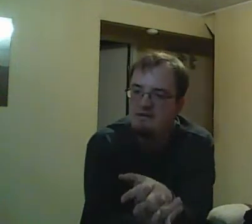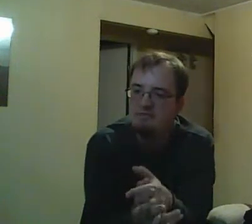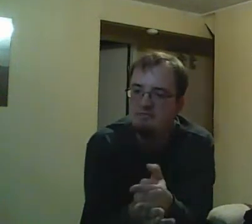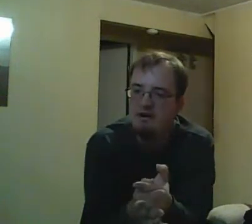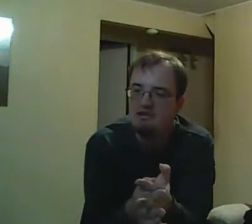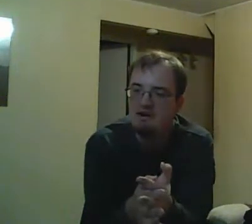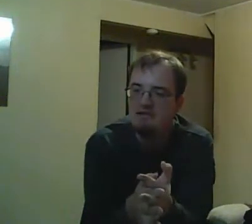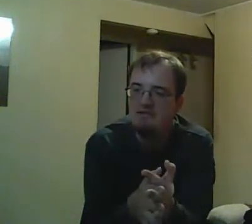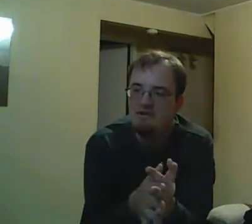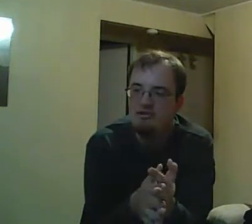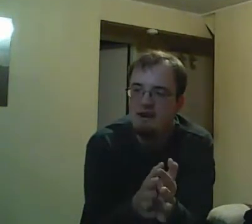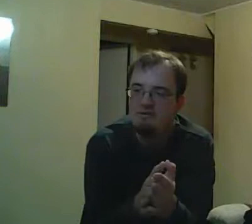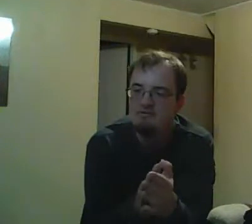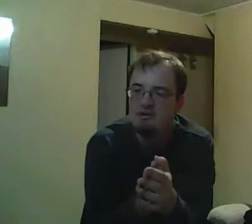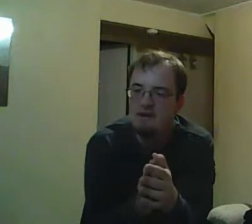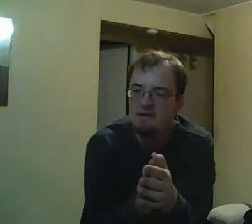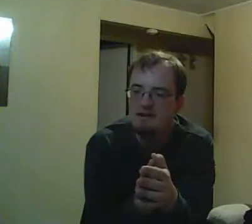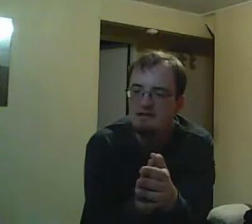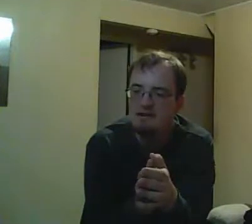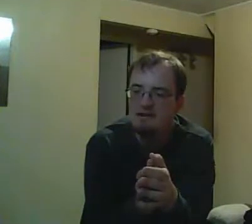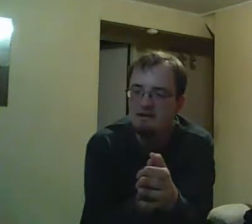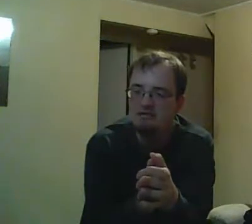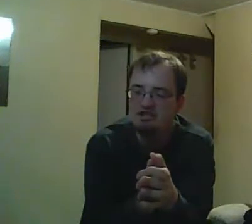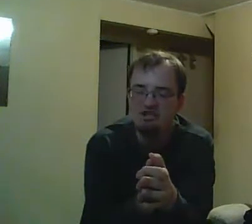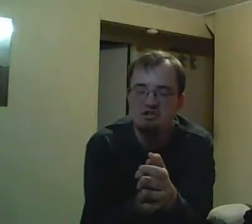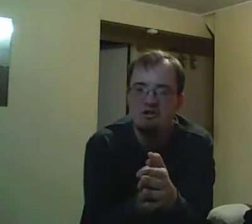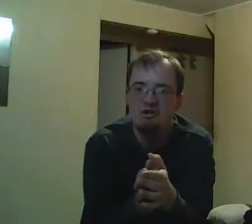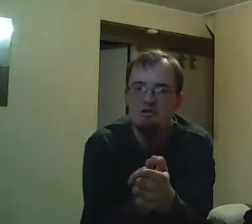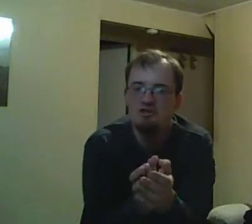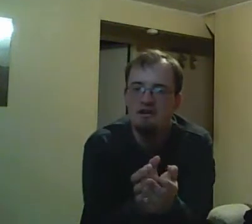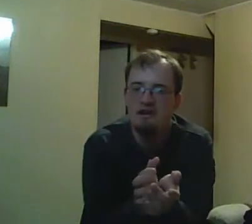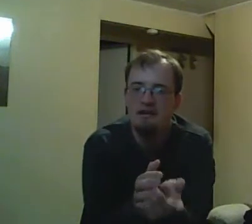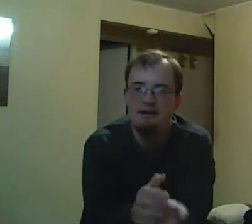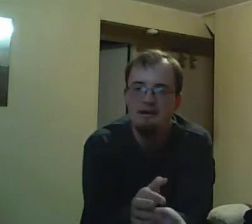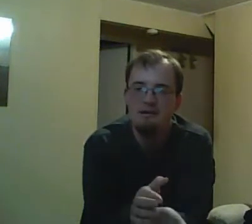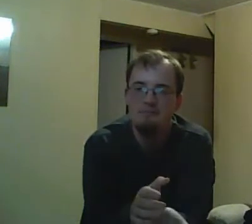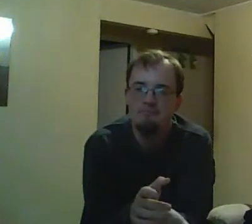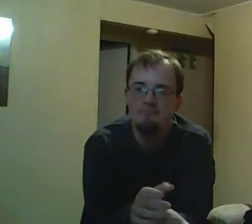bumps into Radich. And Radich basically wants Spinner to meet him for a talk at 3.30.